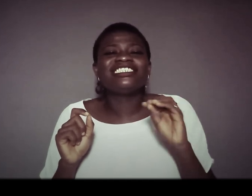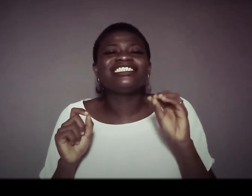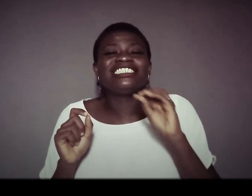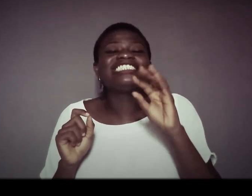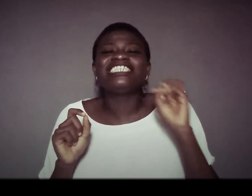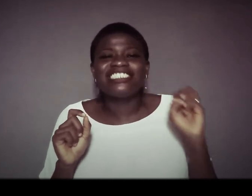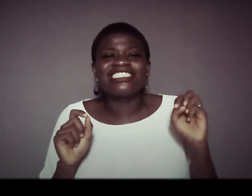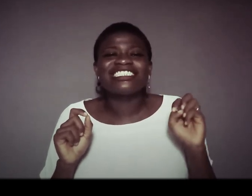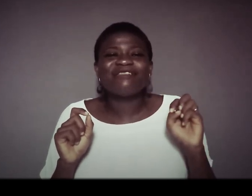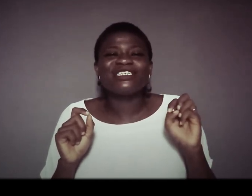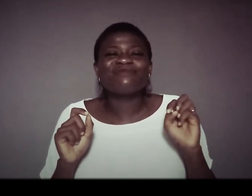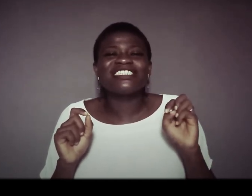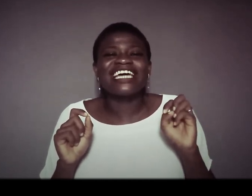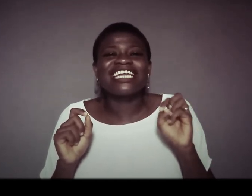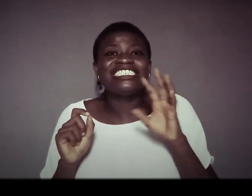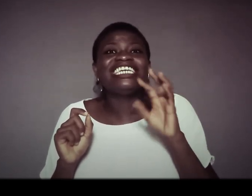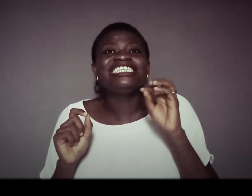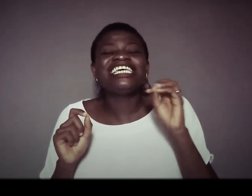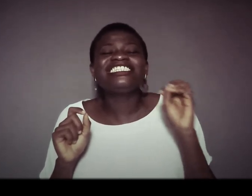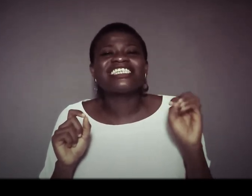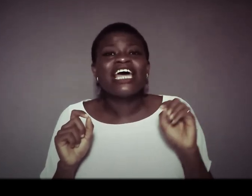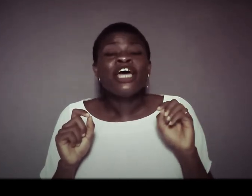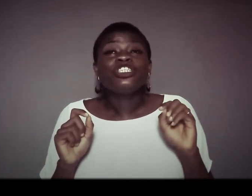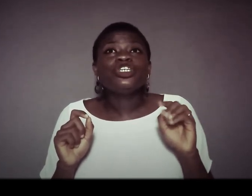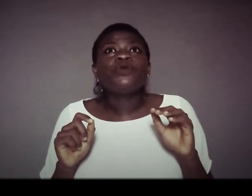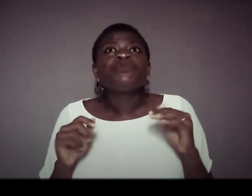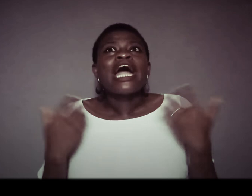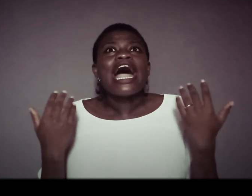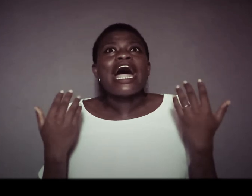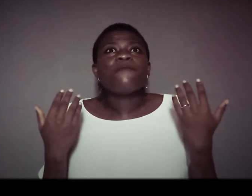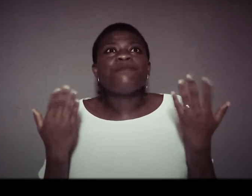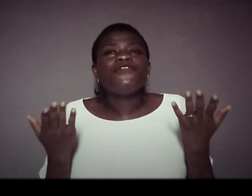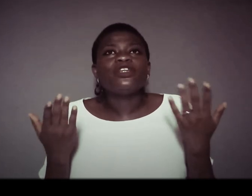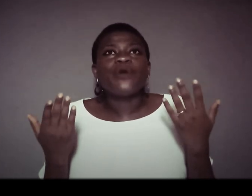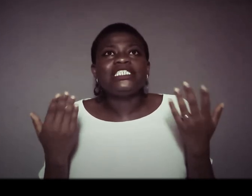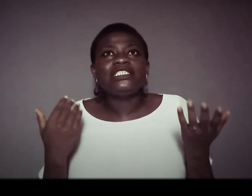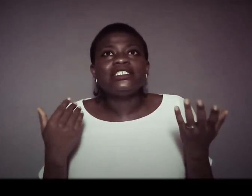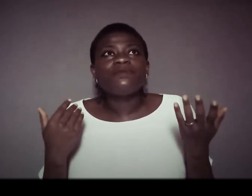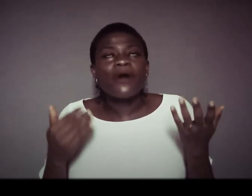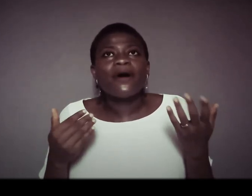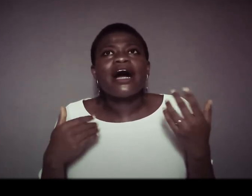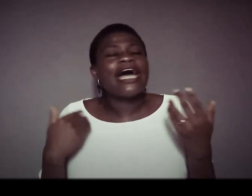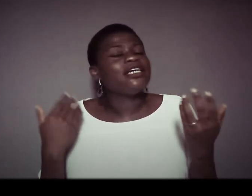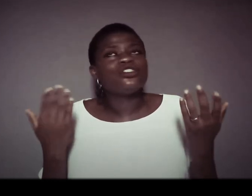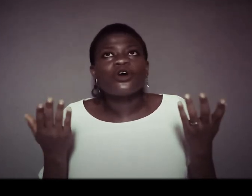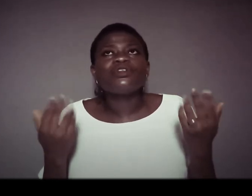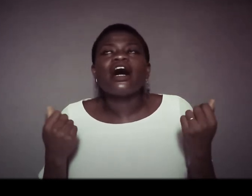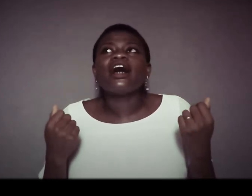she's she's it i'm just looking like that she is it do you know before the wedding proper i talked with her